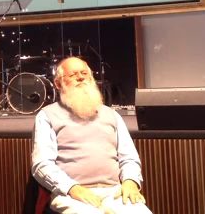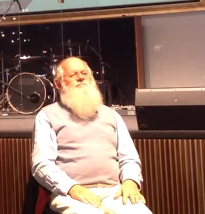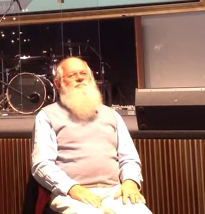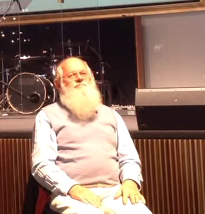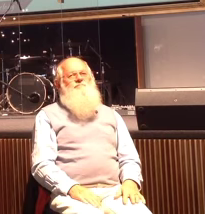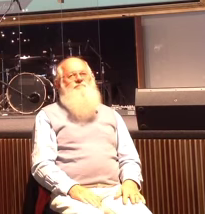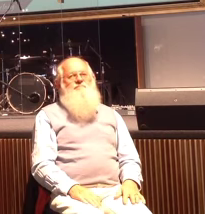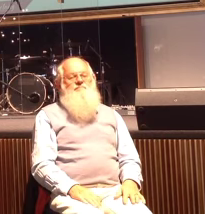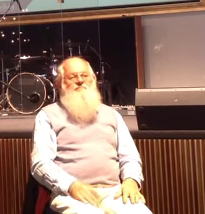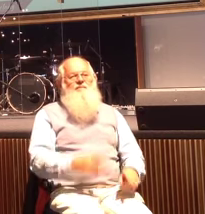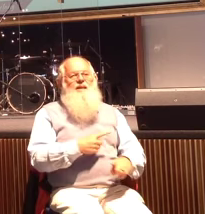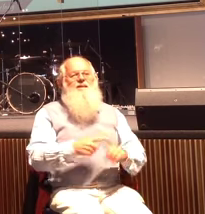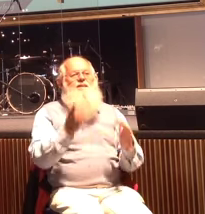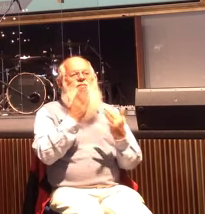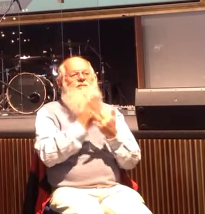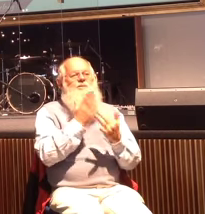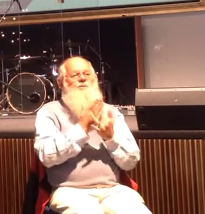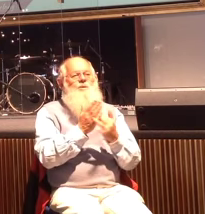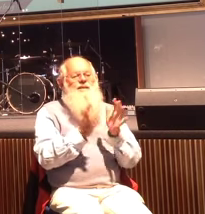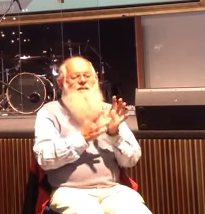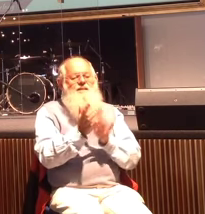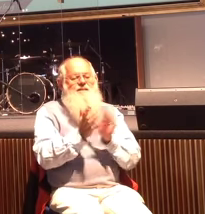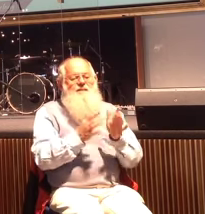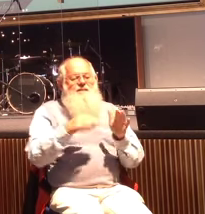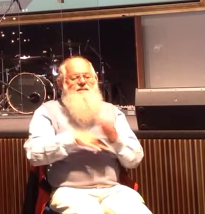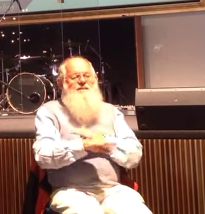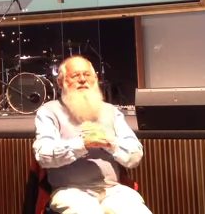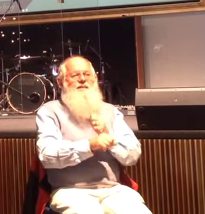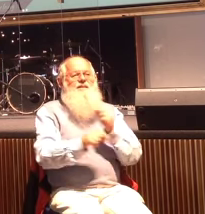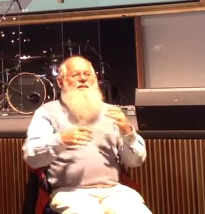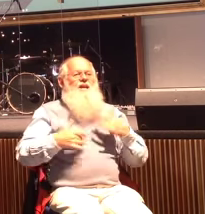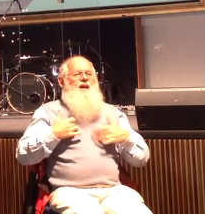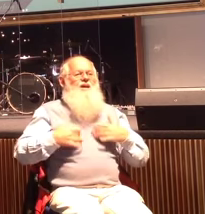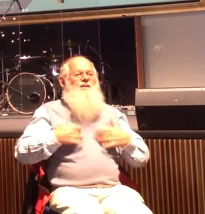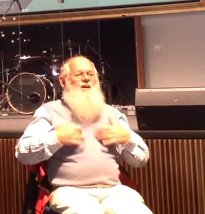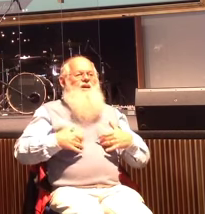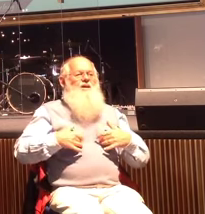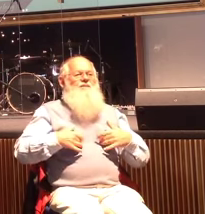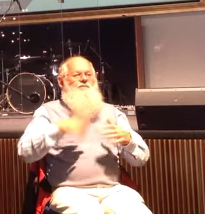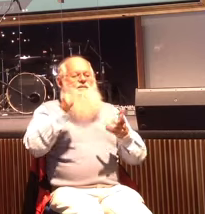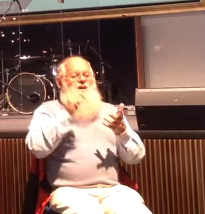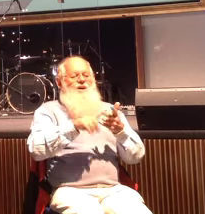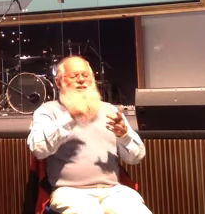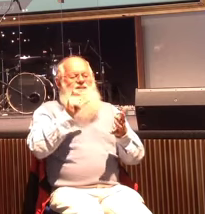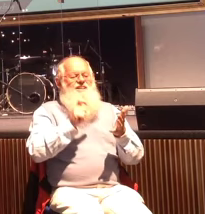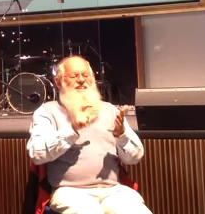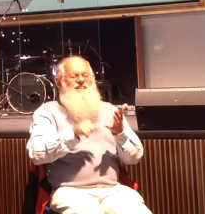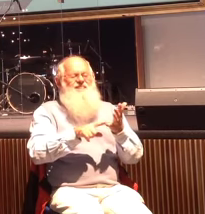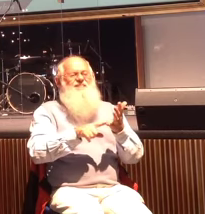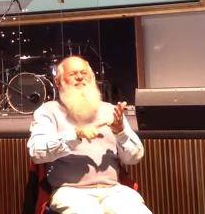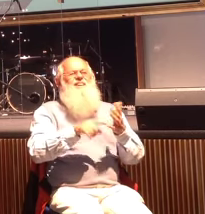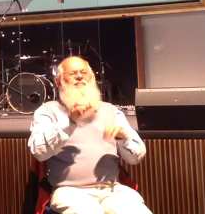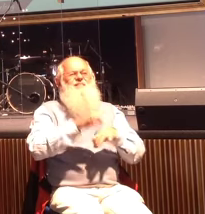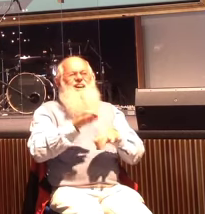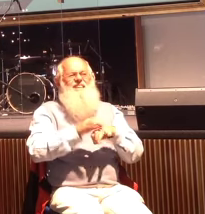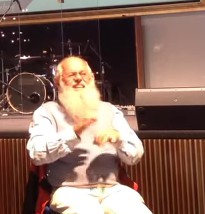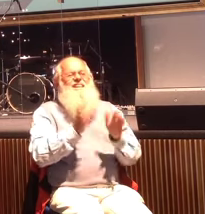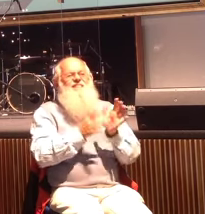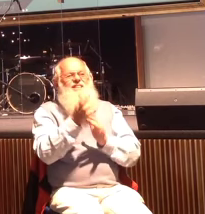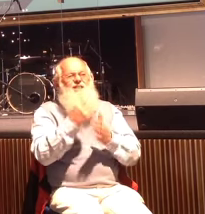the difference between Jesus in our lives and the ICU doctor is he is right there with you every step of the way. But often,